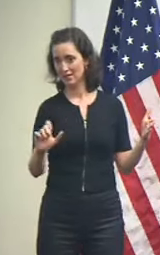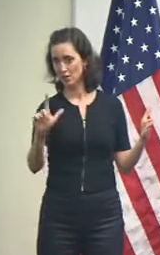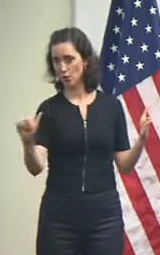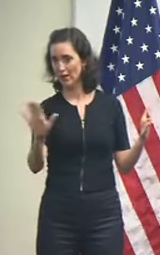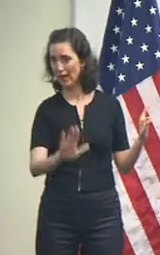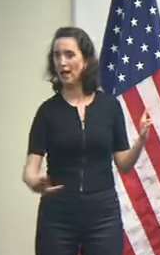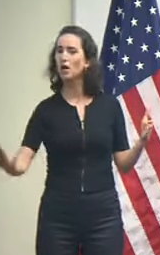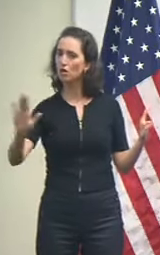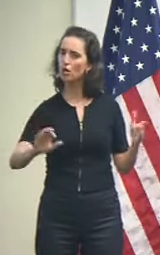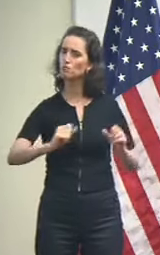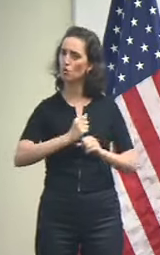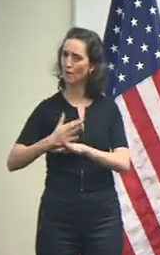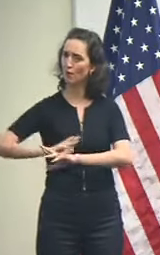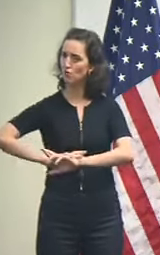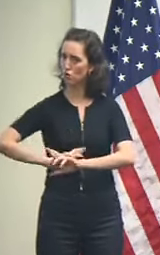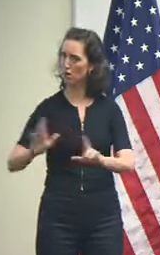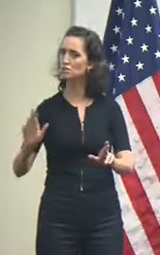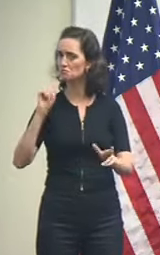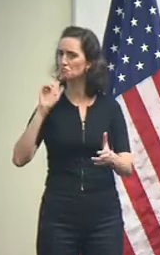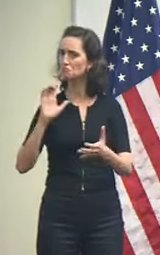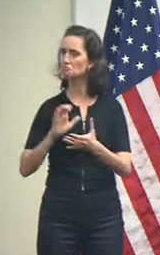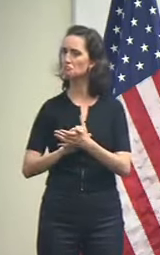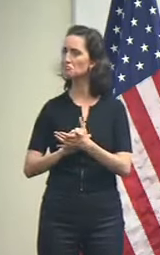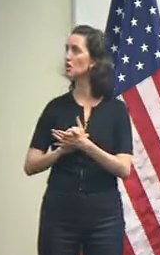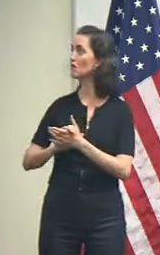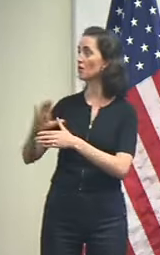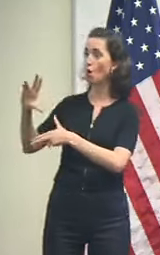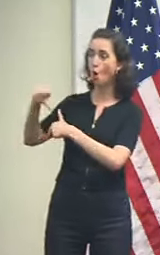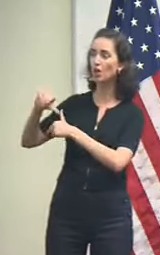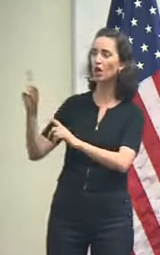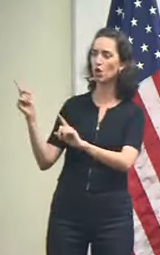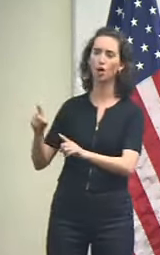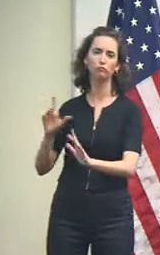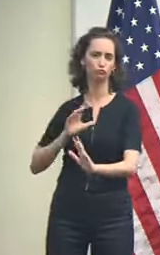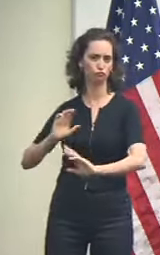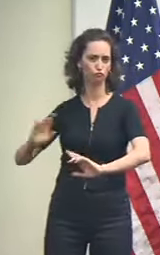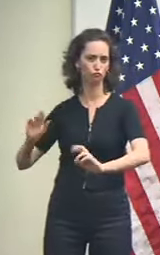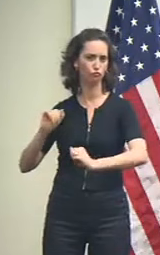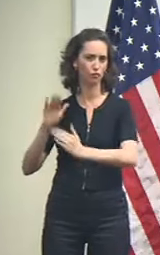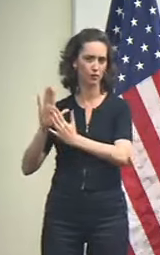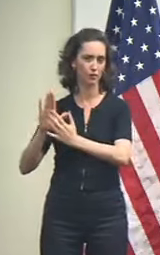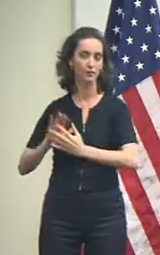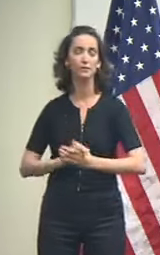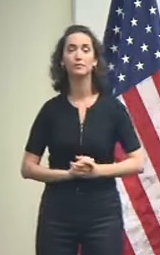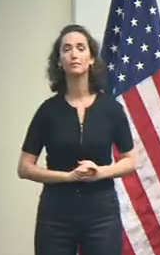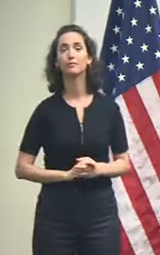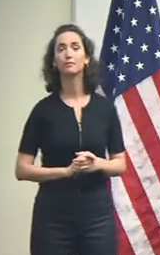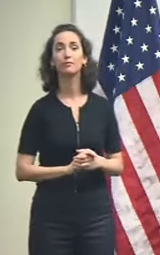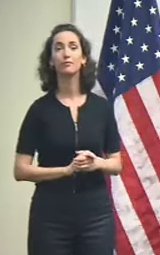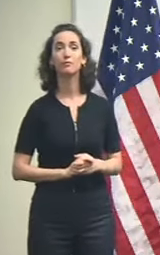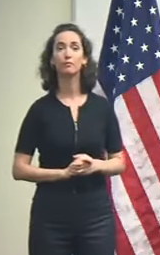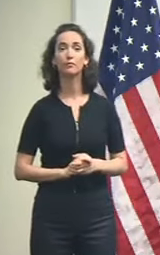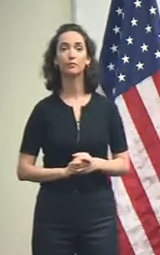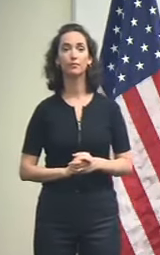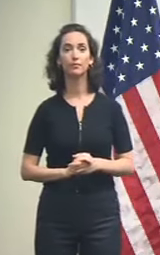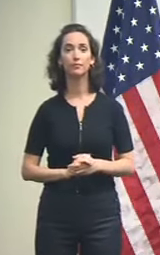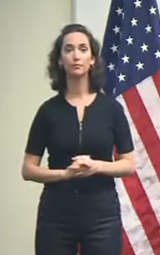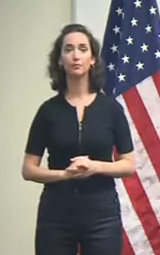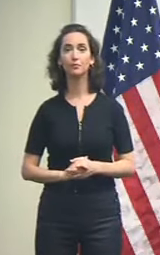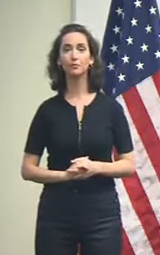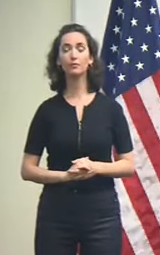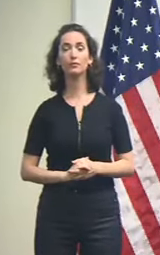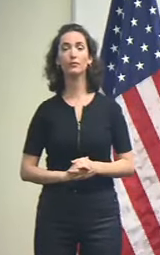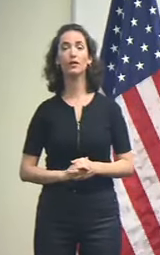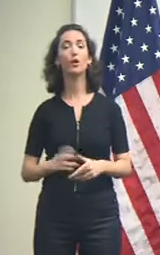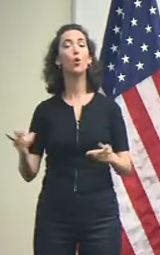is well-prepared for this particular storm. So just because it's primarily going to be a wind event